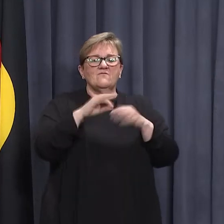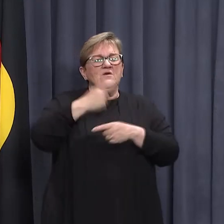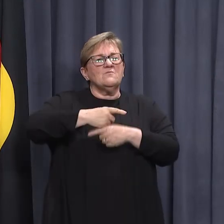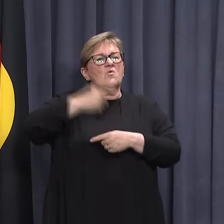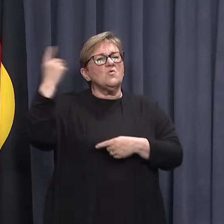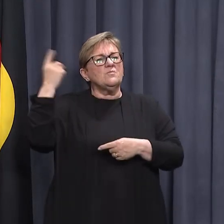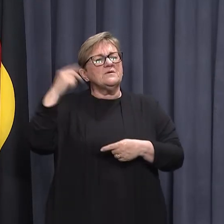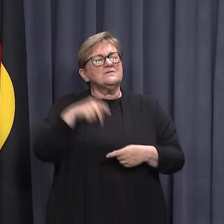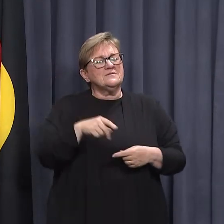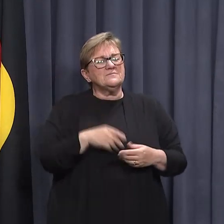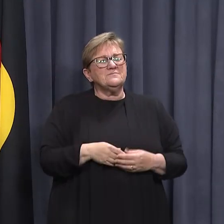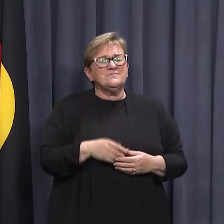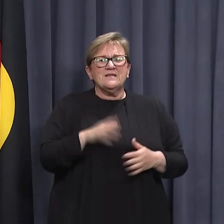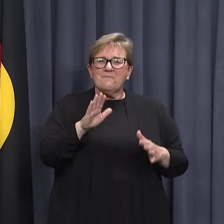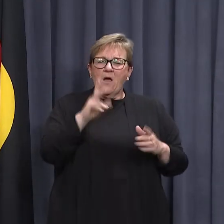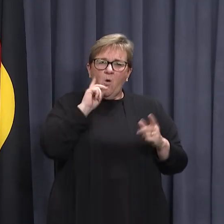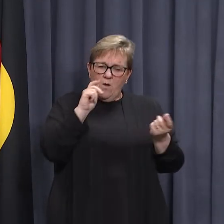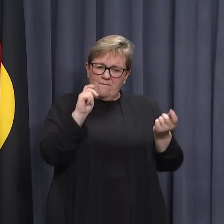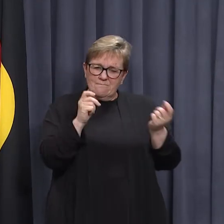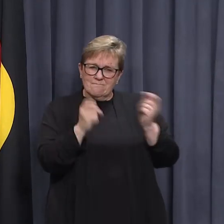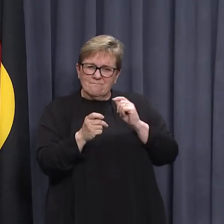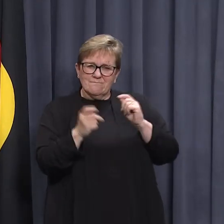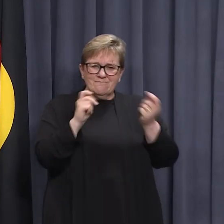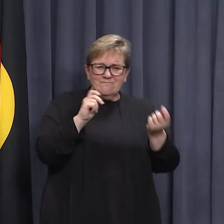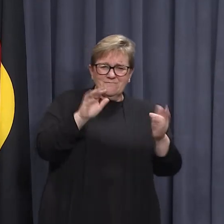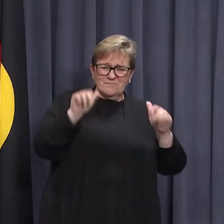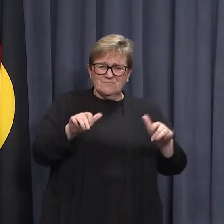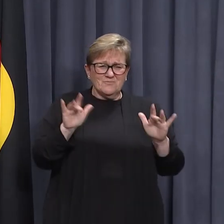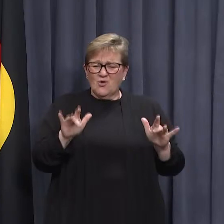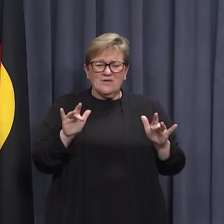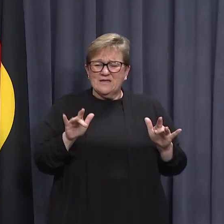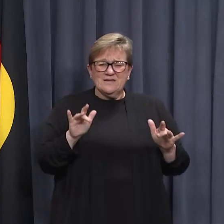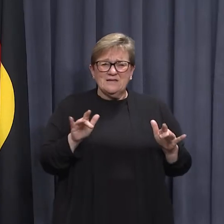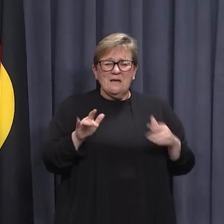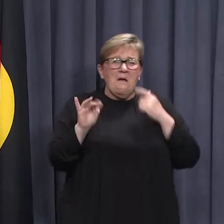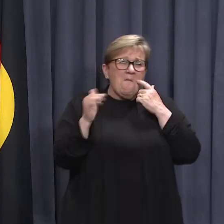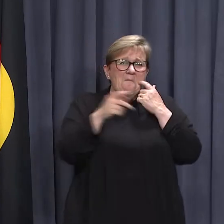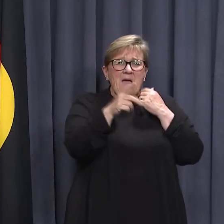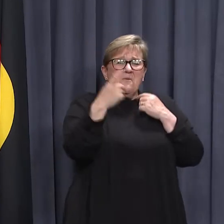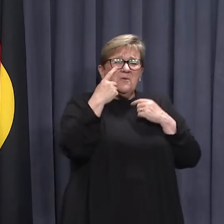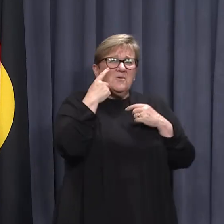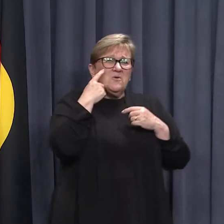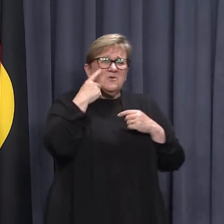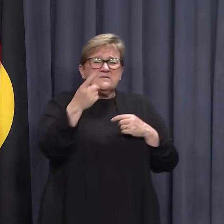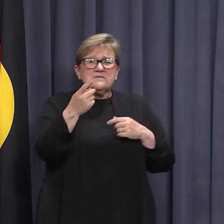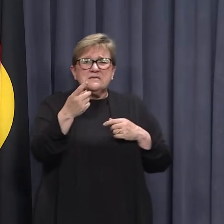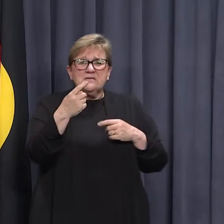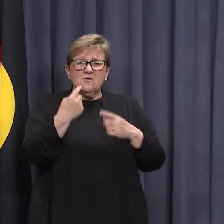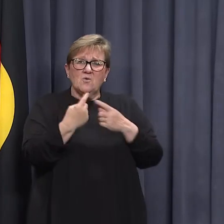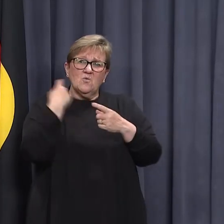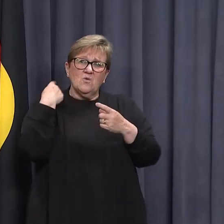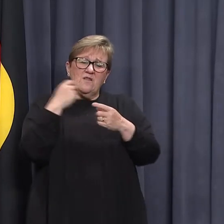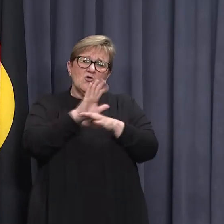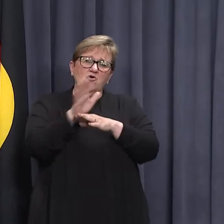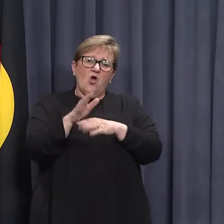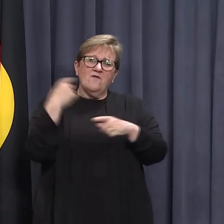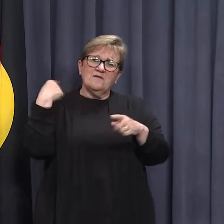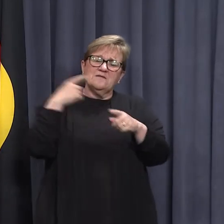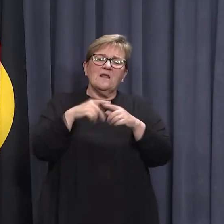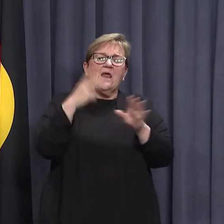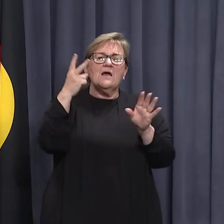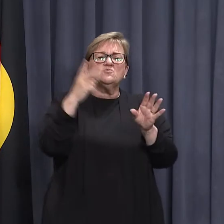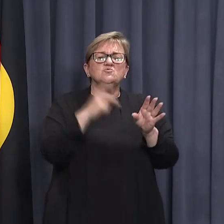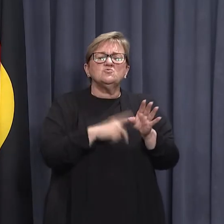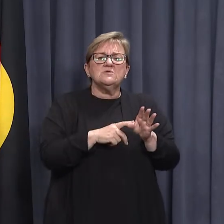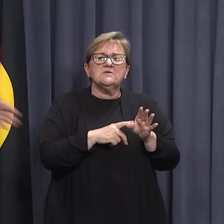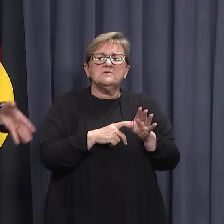borders, but they get refined in the lead up to that point in time. What you've, you know, you might have noticed over the course of COVID over the course of the last two